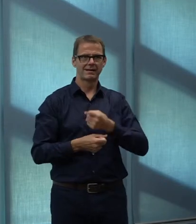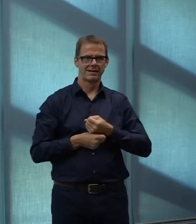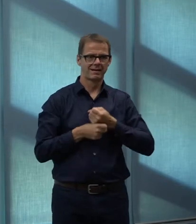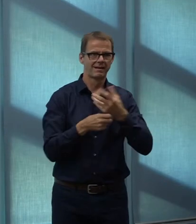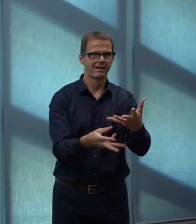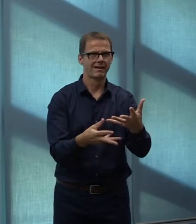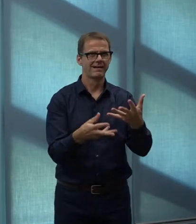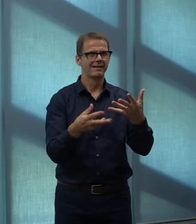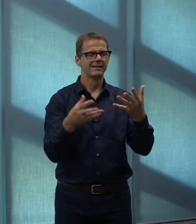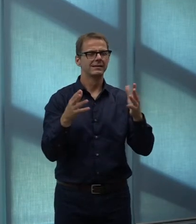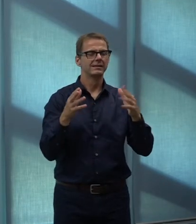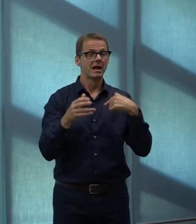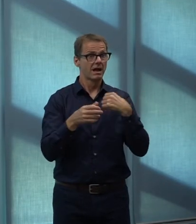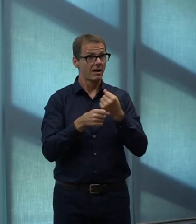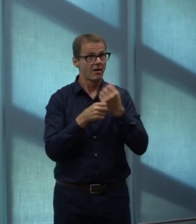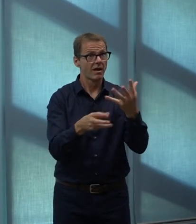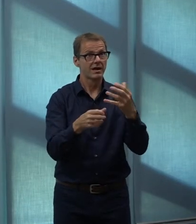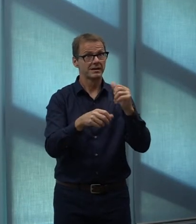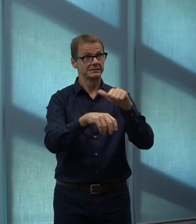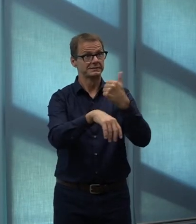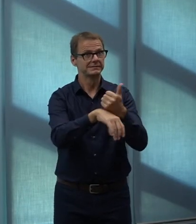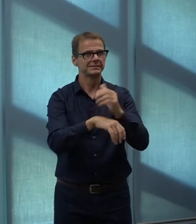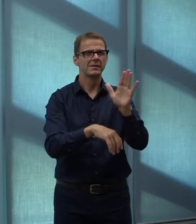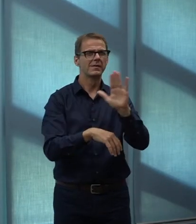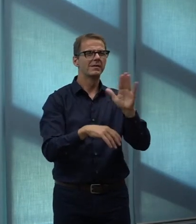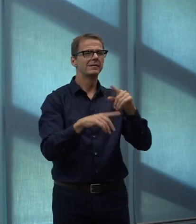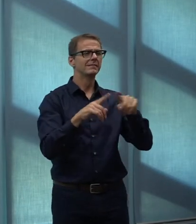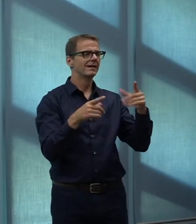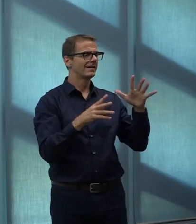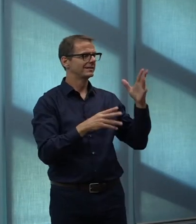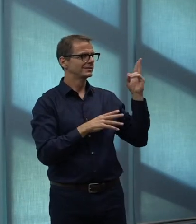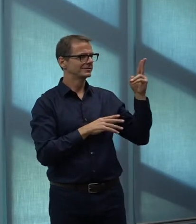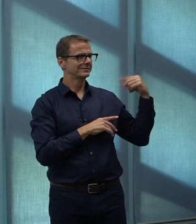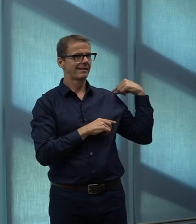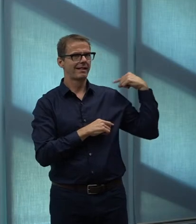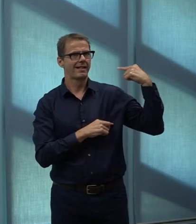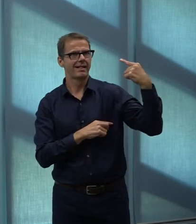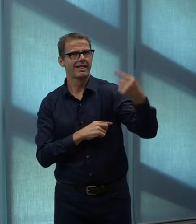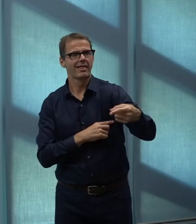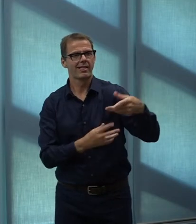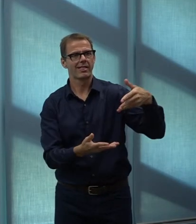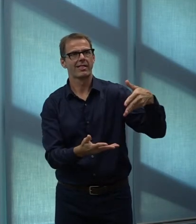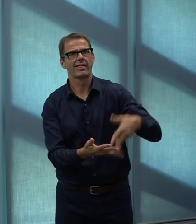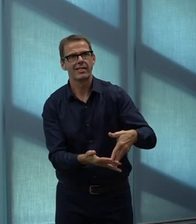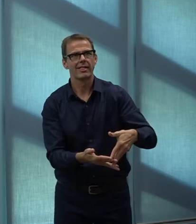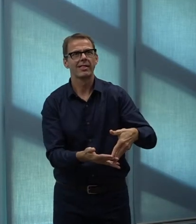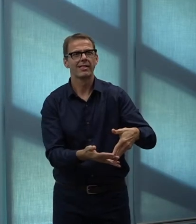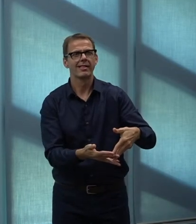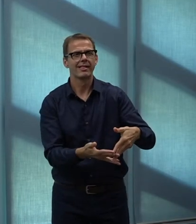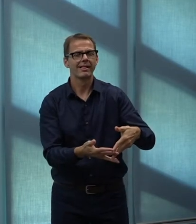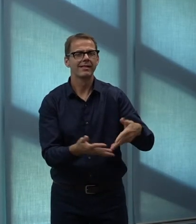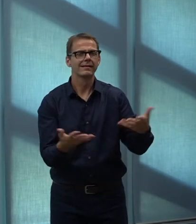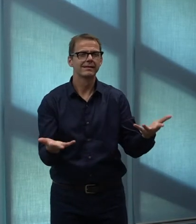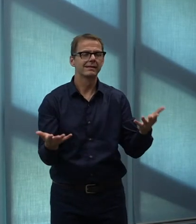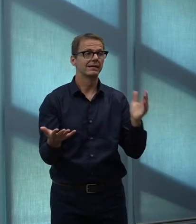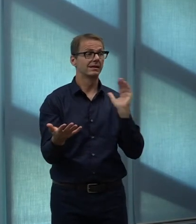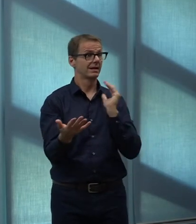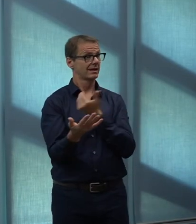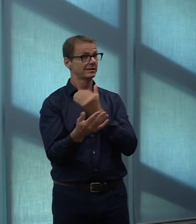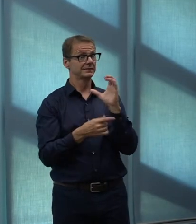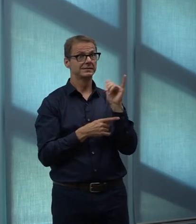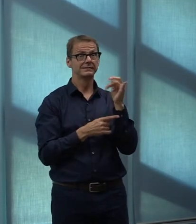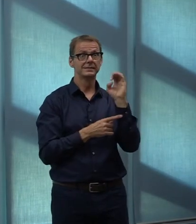And I believe our council's values on that over time have been in the right place. I think there are some opportunities